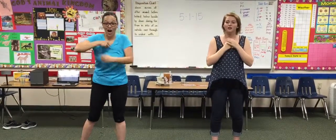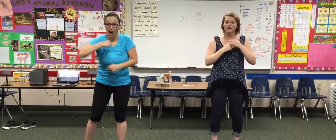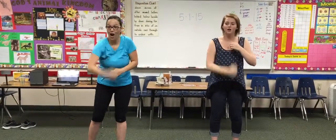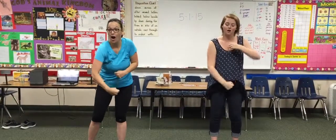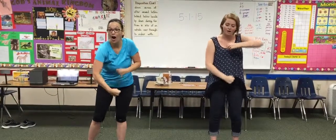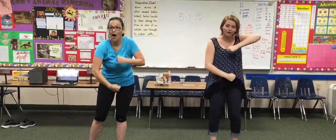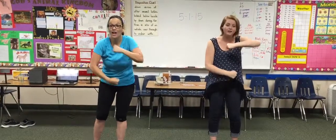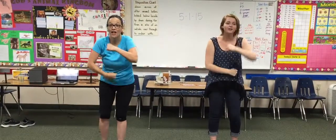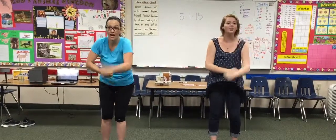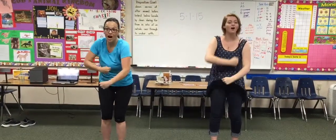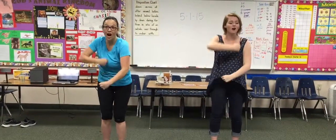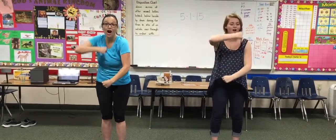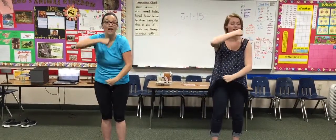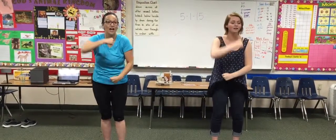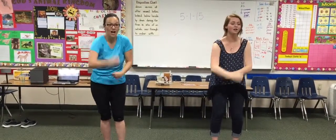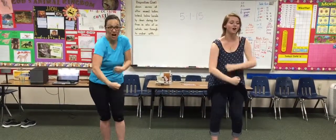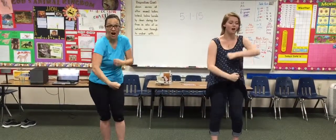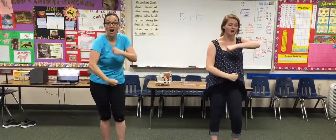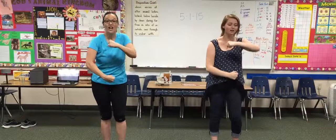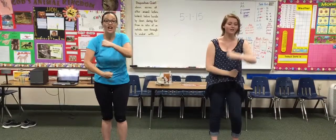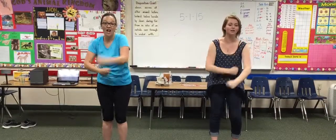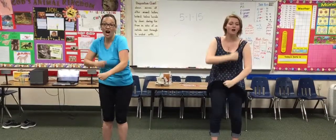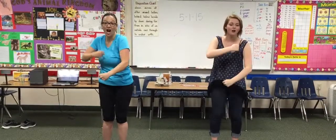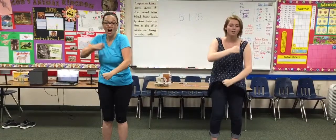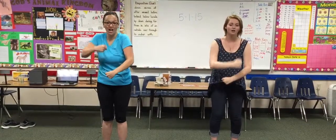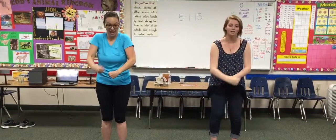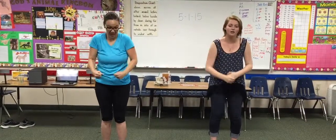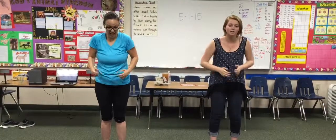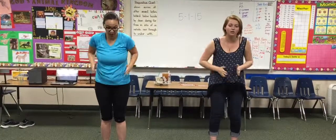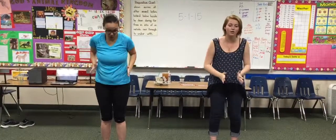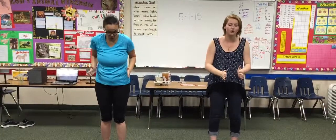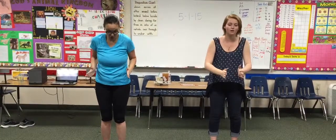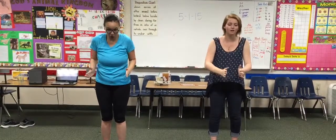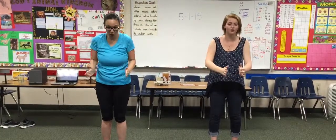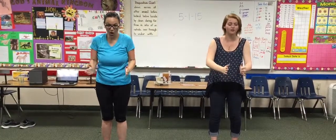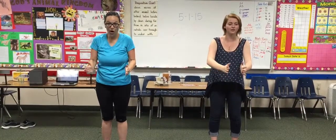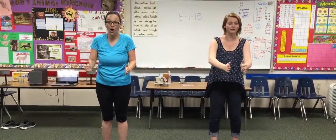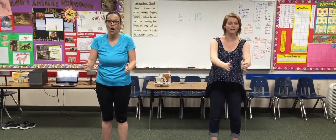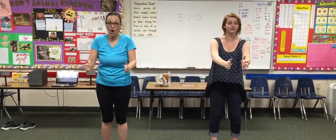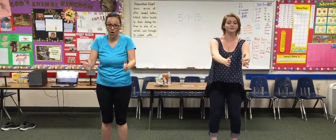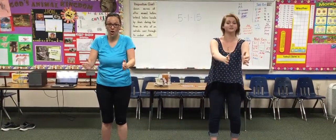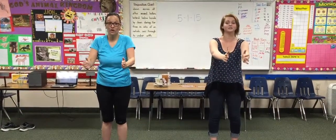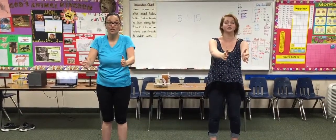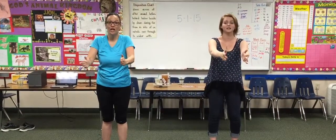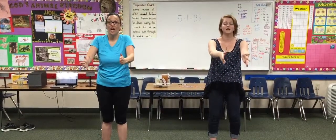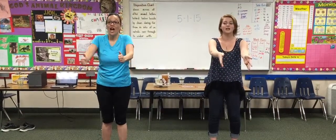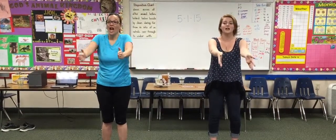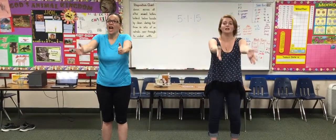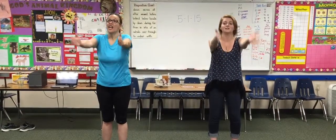On and on and on and on it goes It